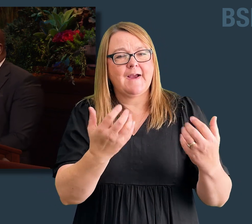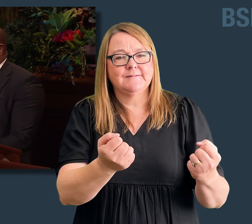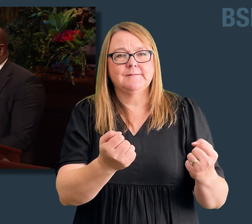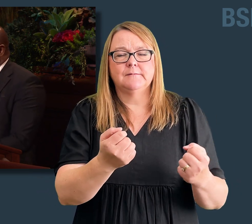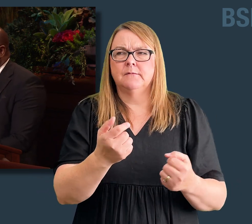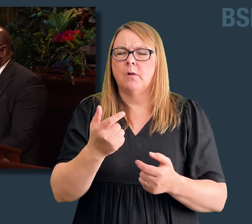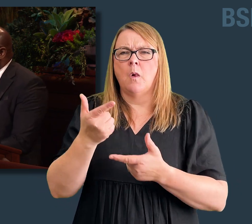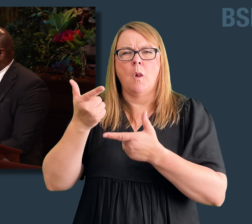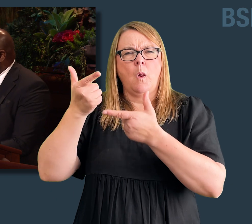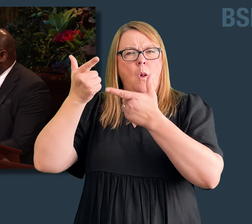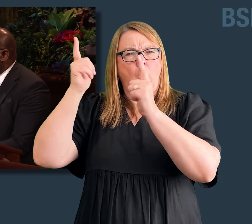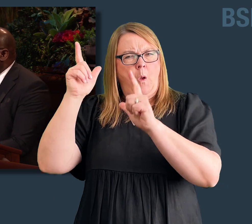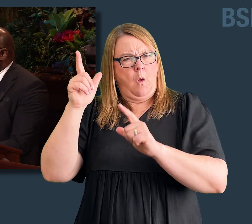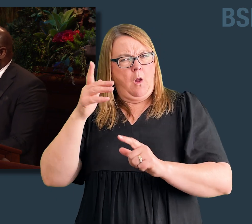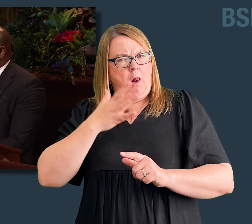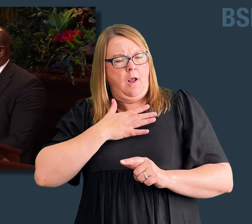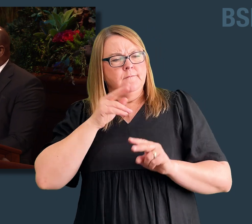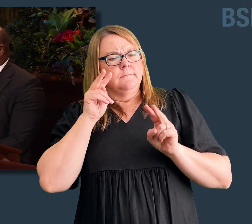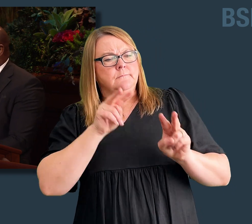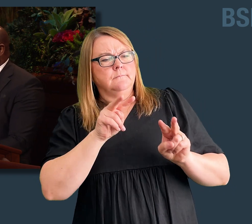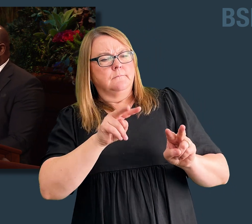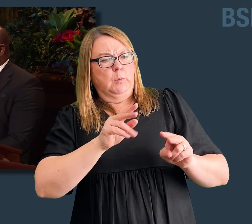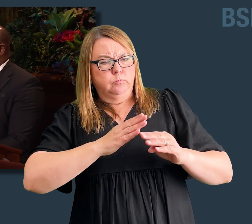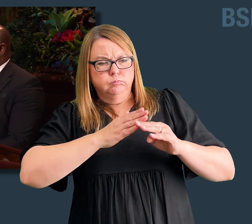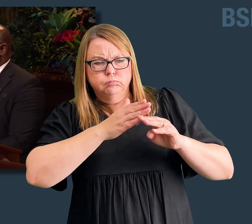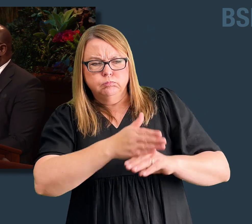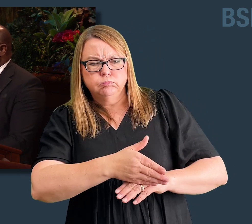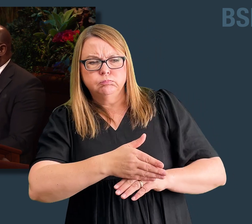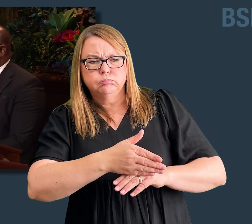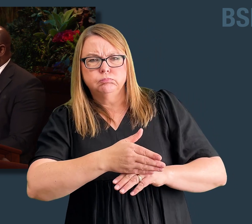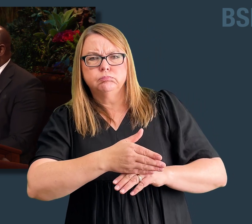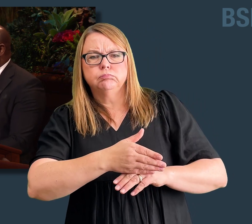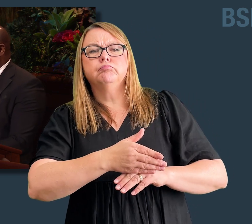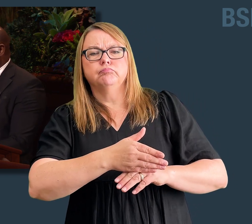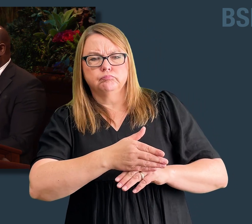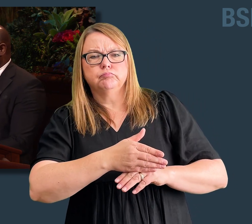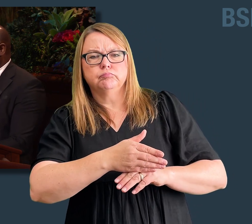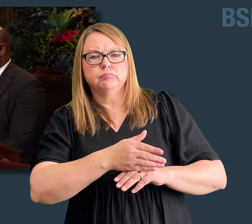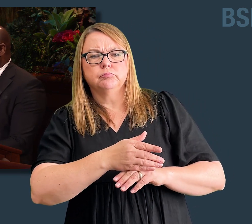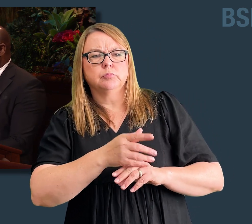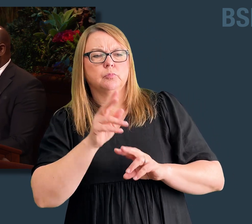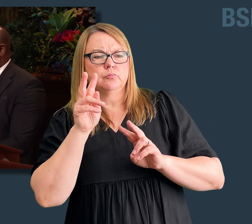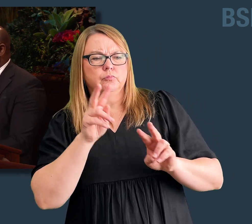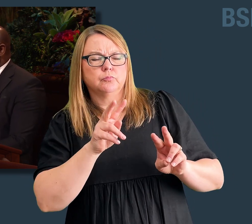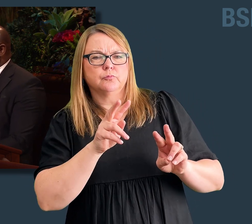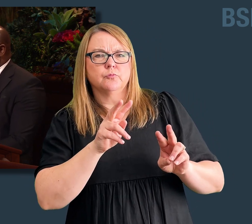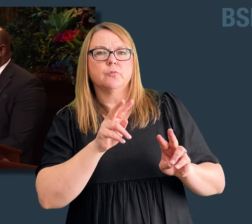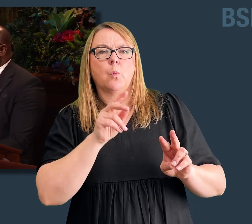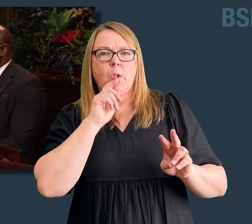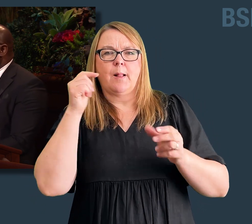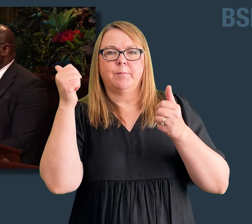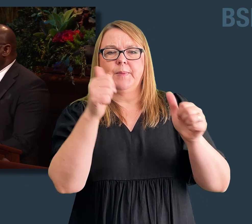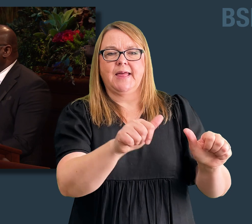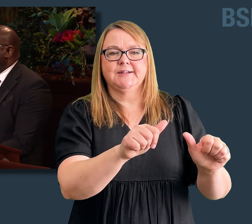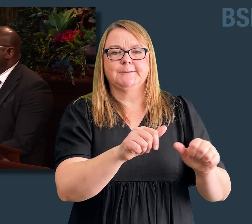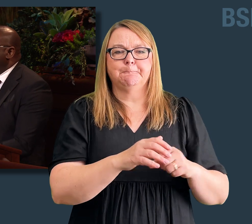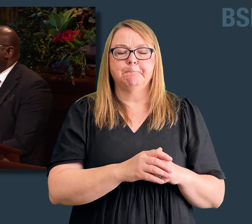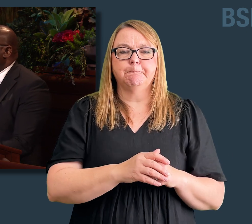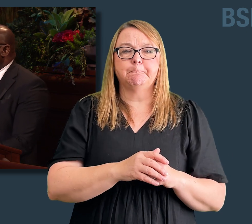the Lord loves effort, and effort focused in Him brings blessing. Even severe trials can be swallowed